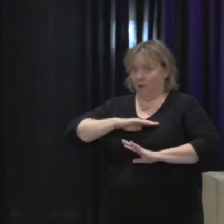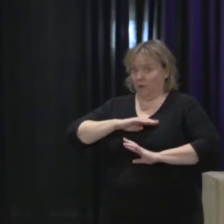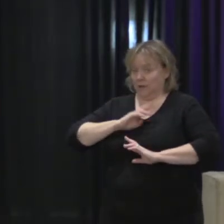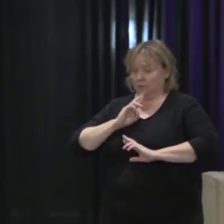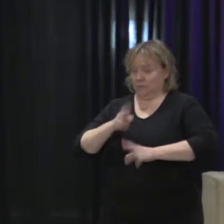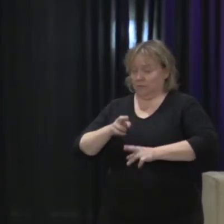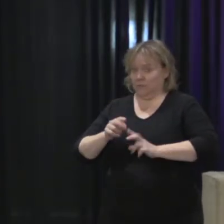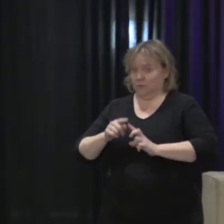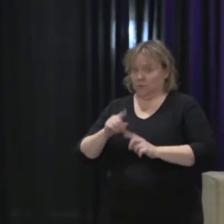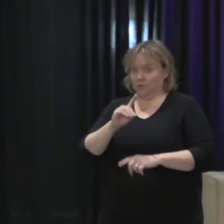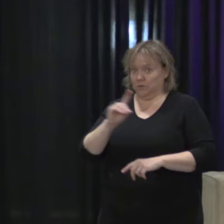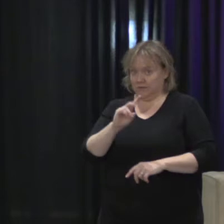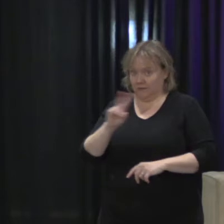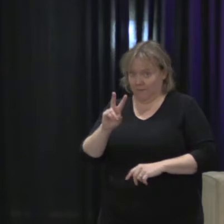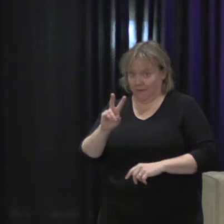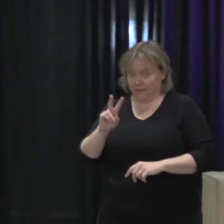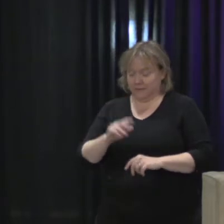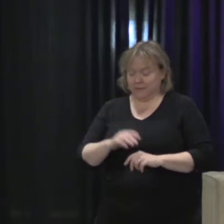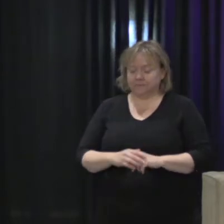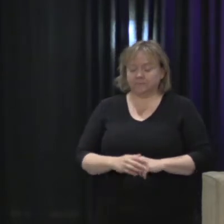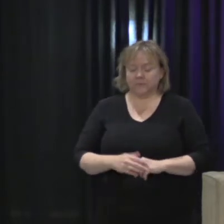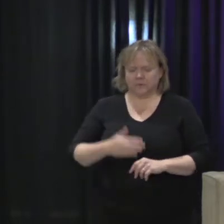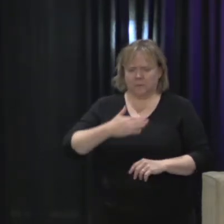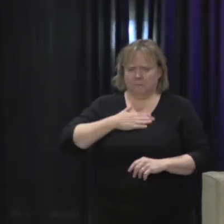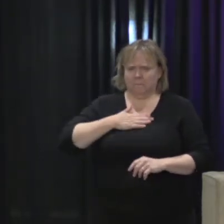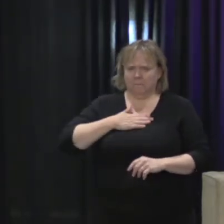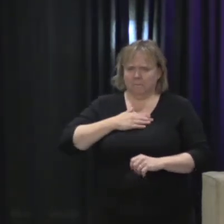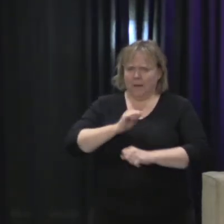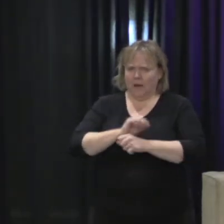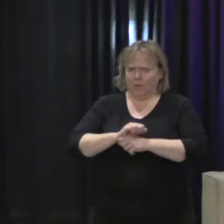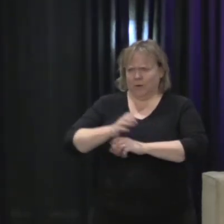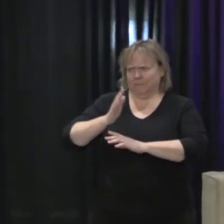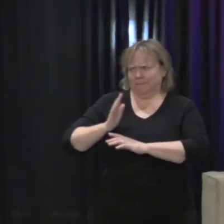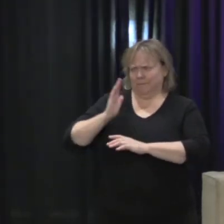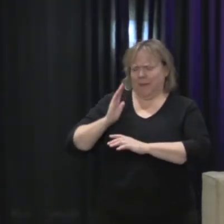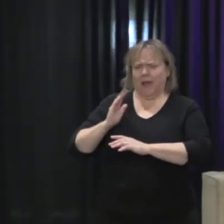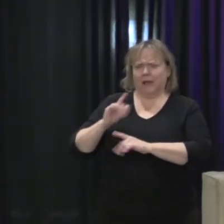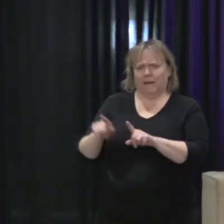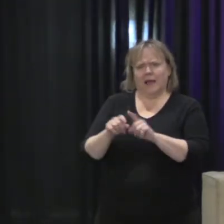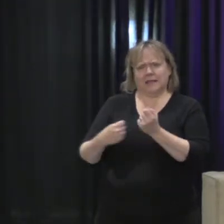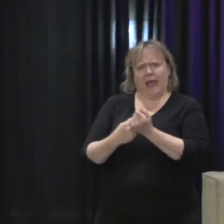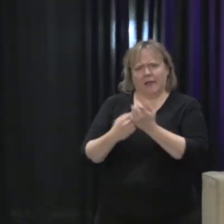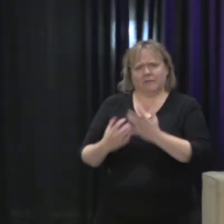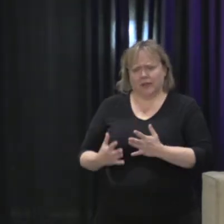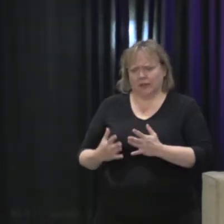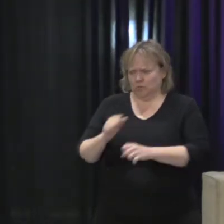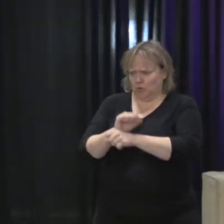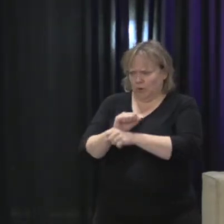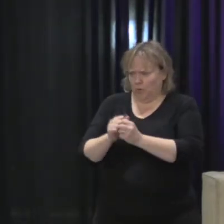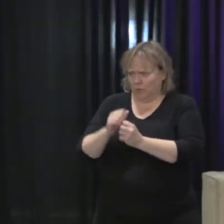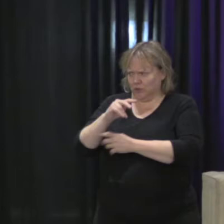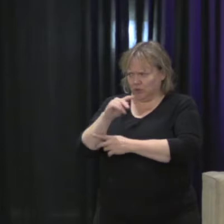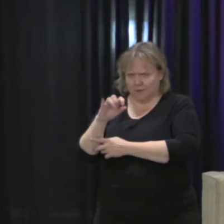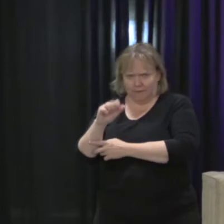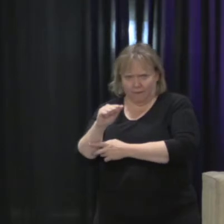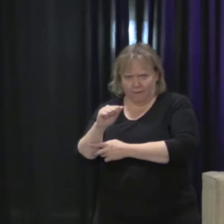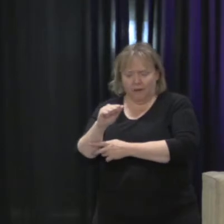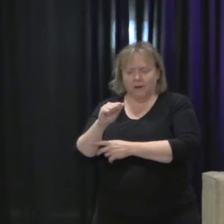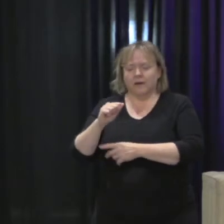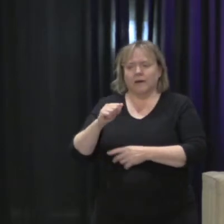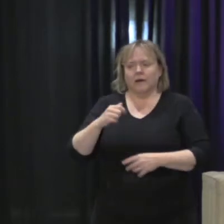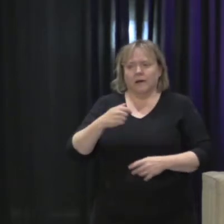my prior life as an advocate working on behalf of Jessica Lenihan, had been pushing for the idea of getting